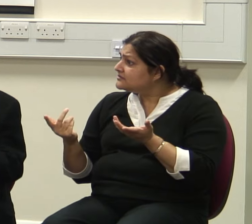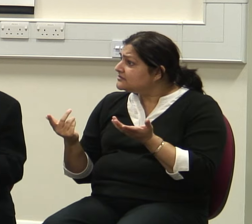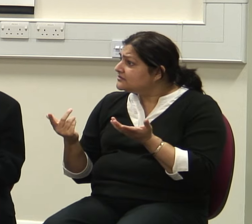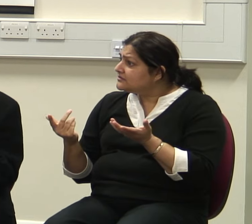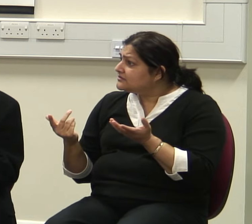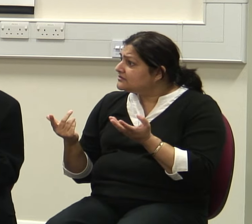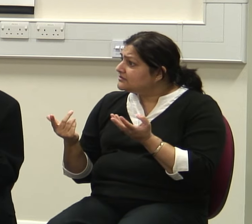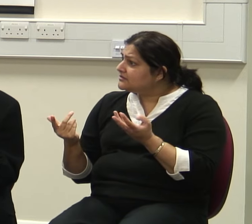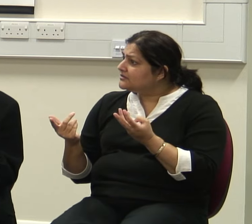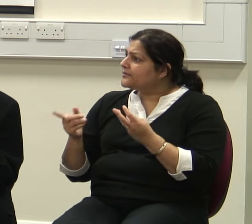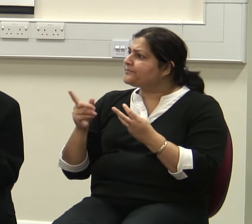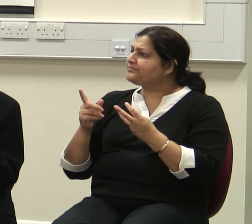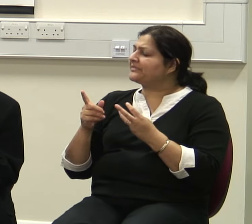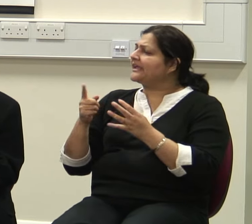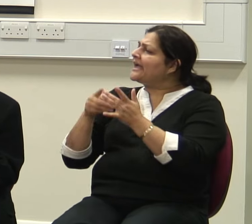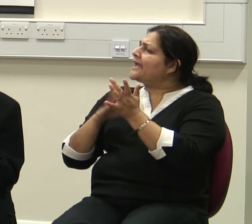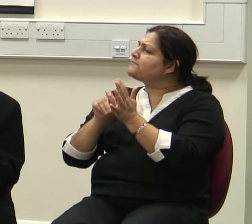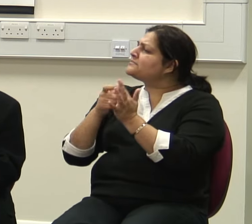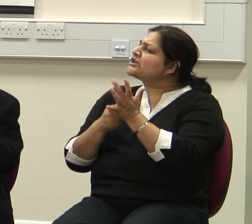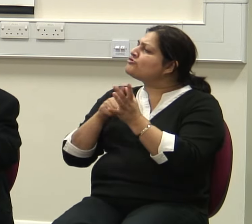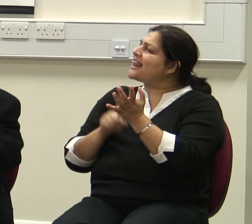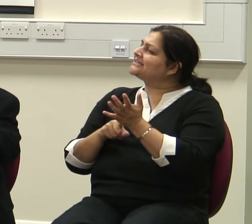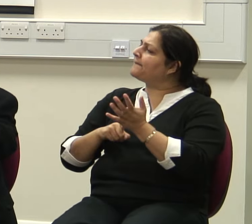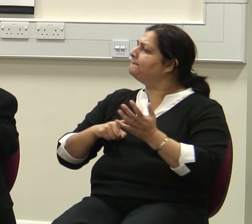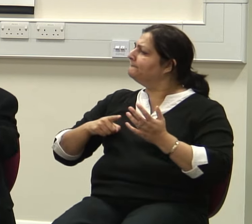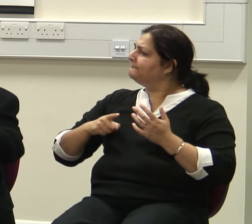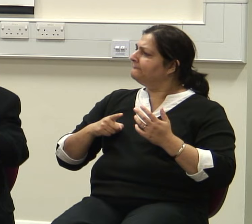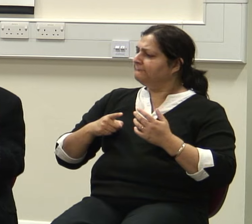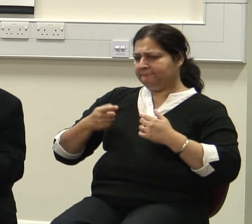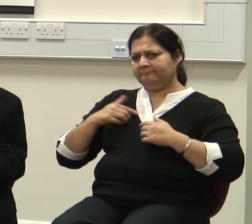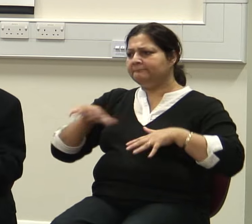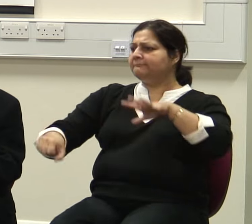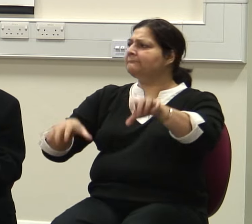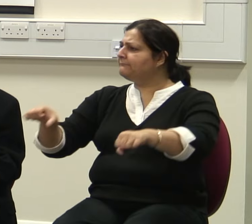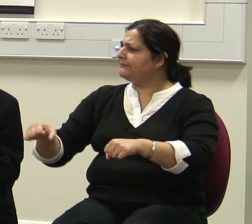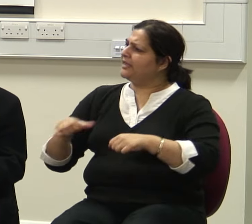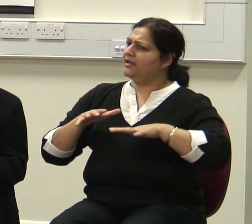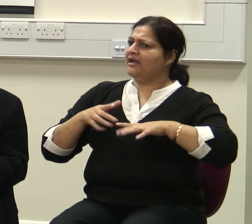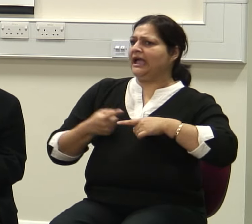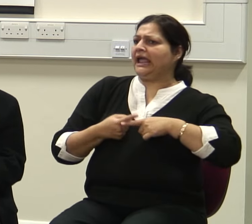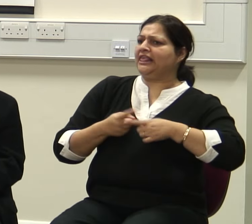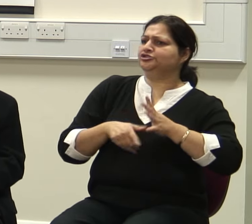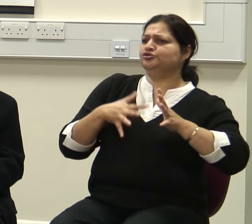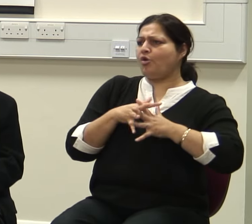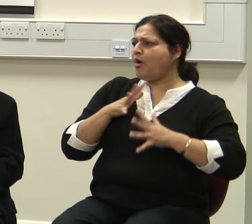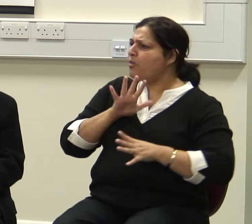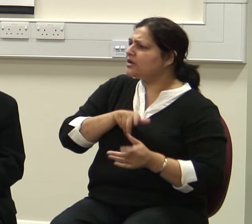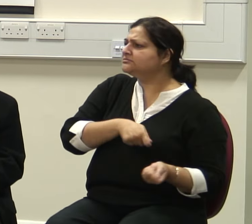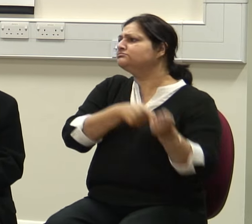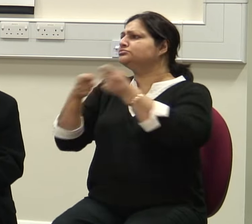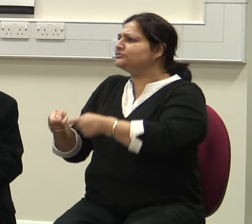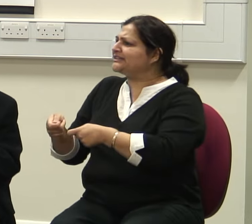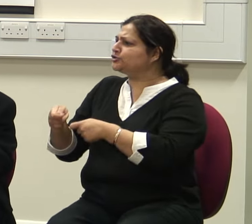Well, what's imperialism based on? You know, we want to bring English law to the Indians. I mean, some of this sounds really quite good.